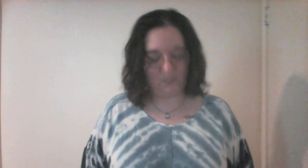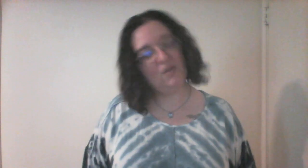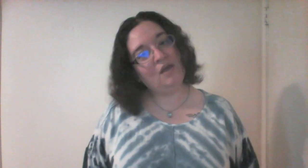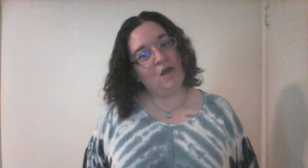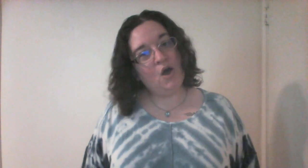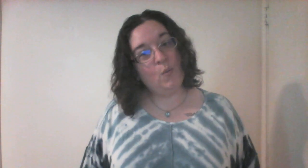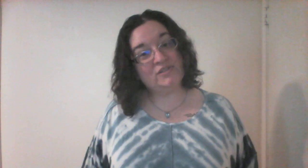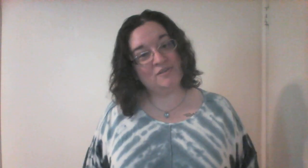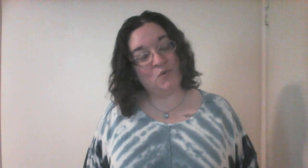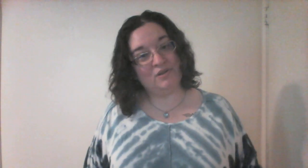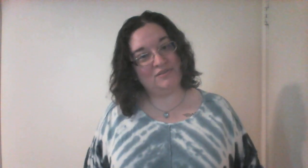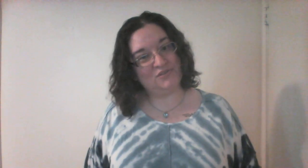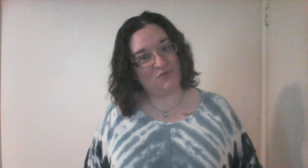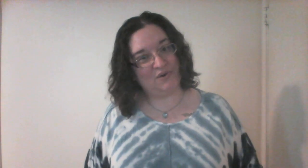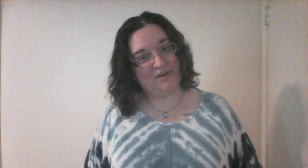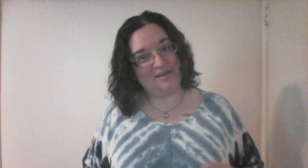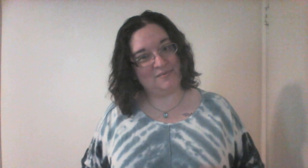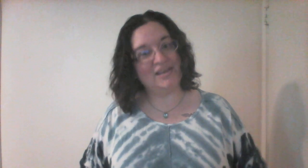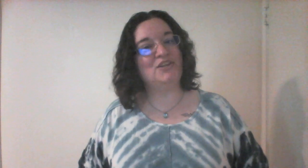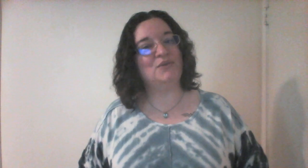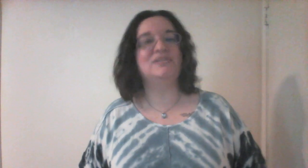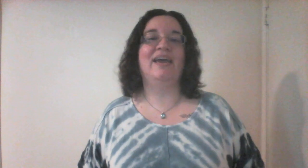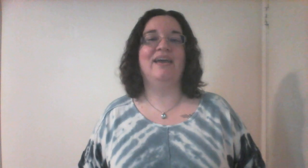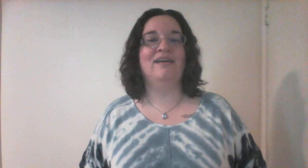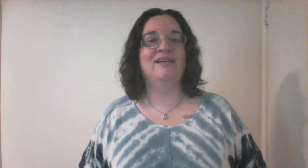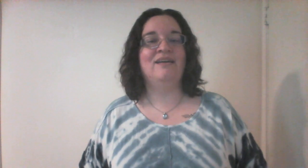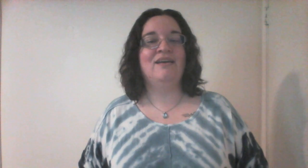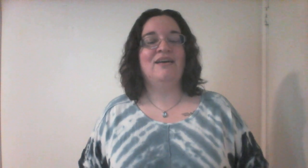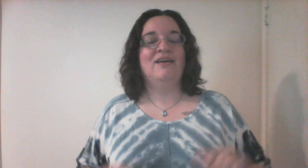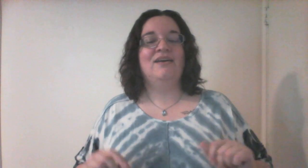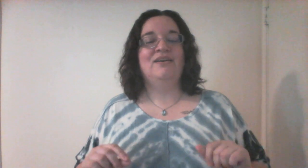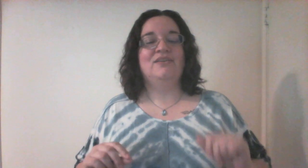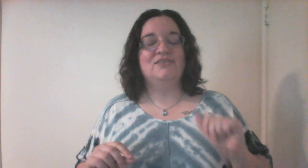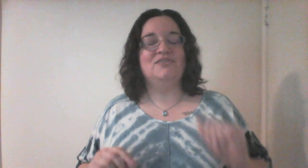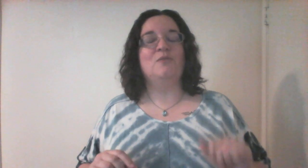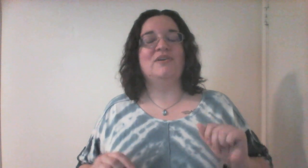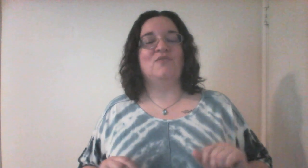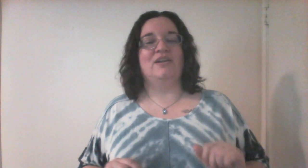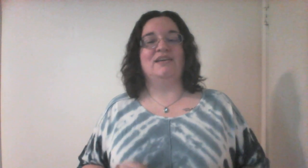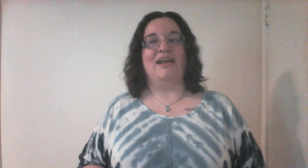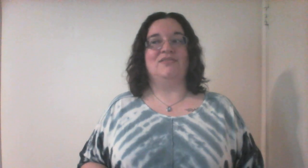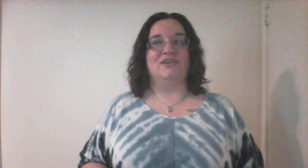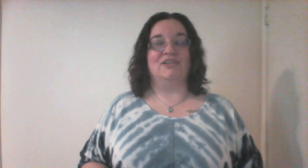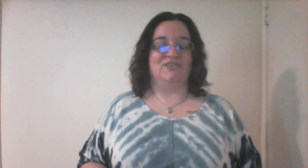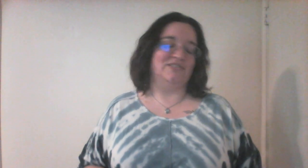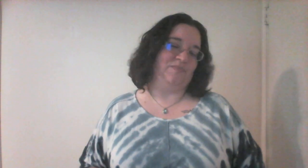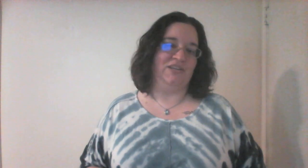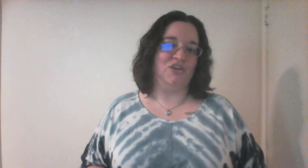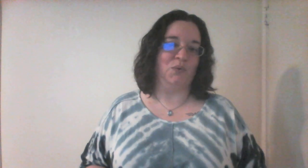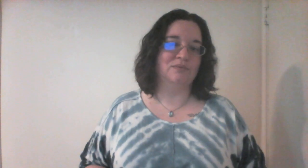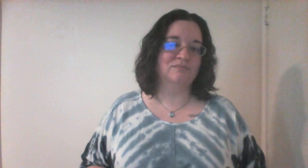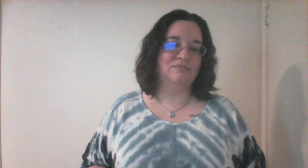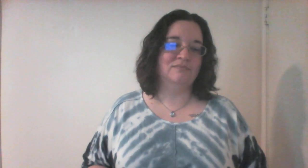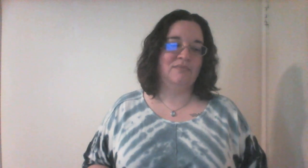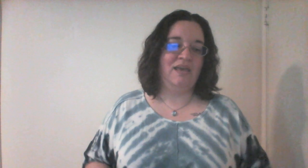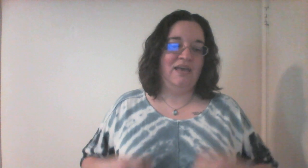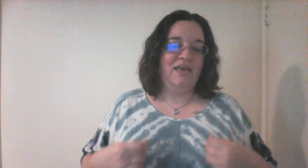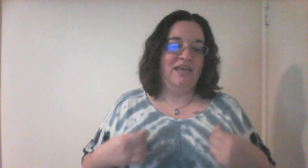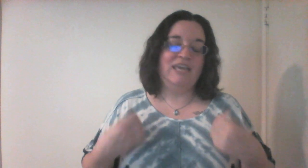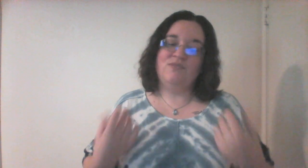So, what's the moral of the story that I'm telling you today? Don't be afraid to get out there and learn something new. Even